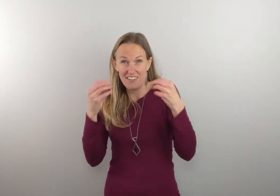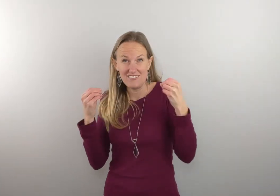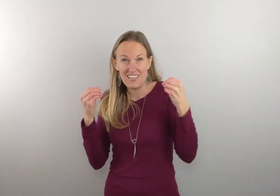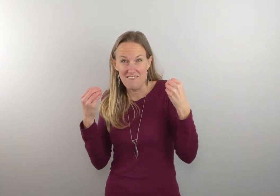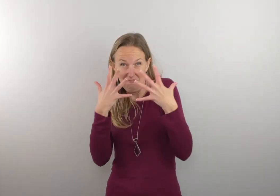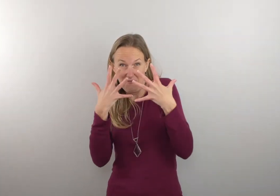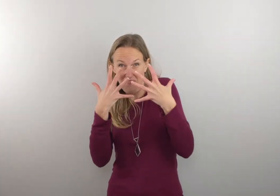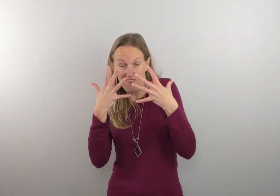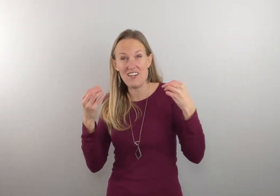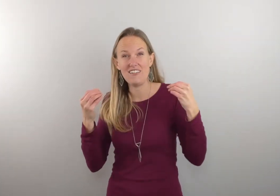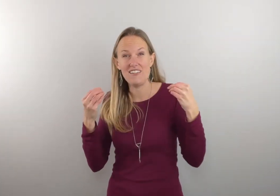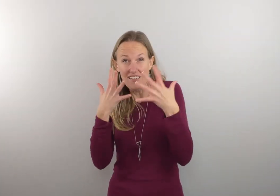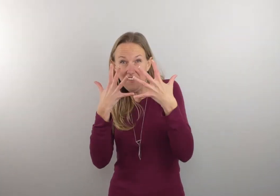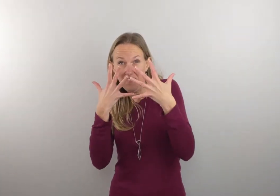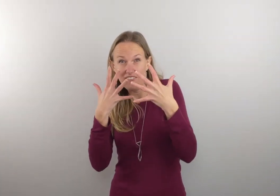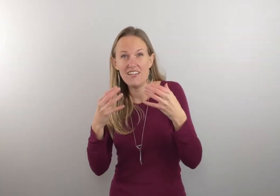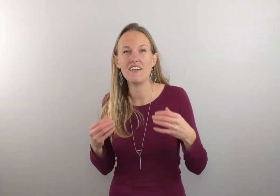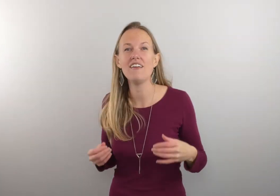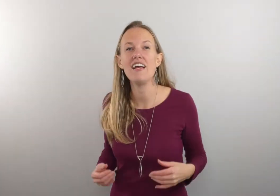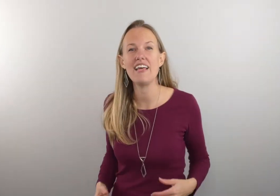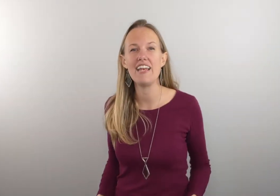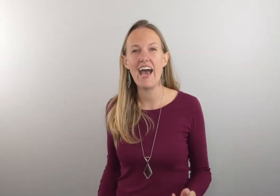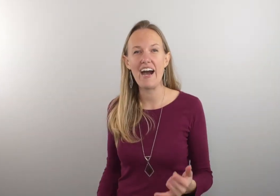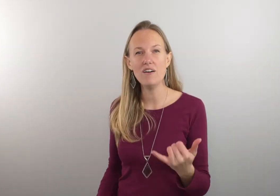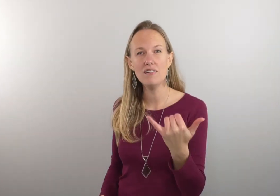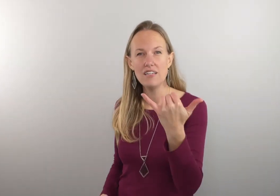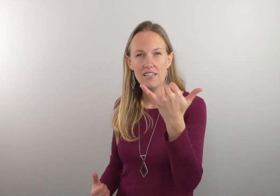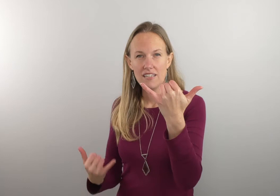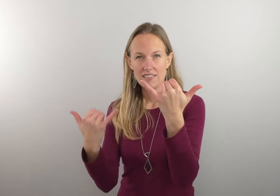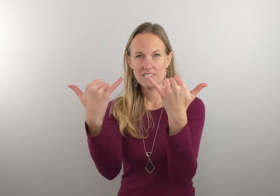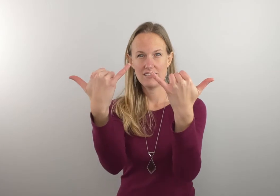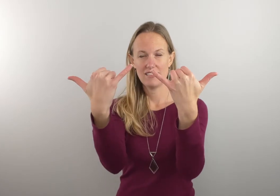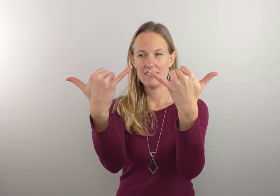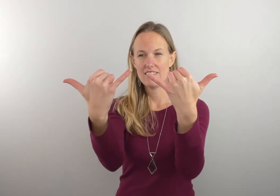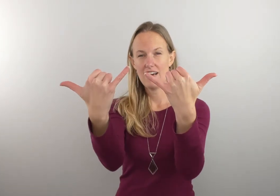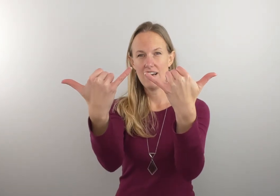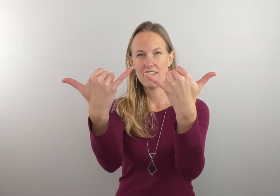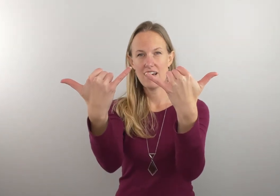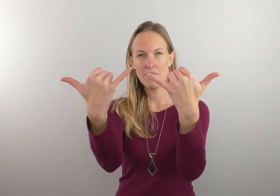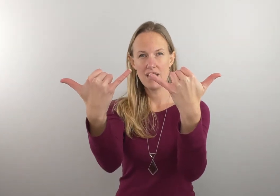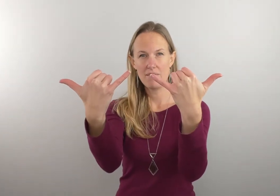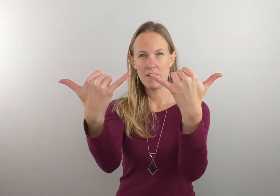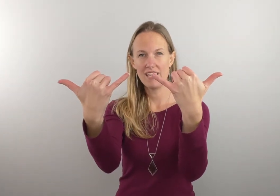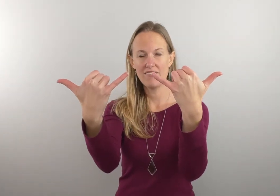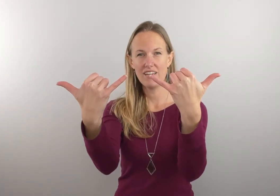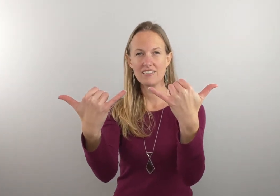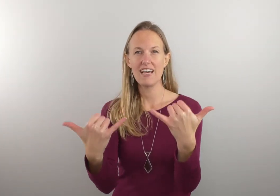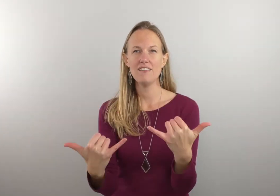okay fear fear and then now it's a thumb and pinky fingers out